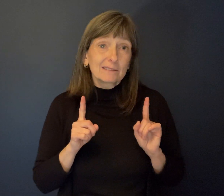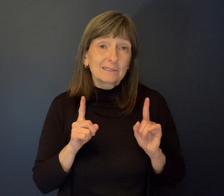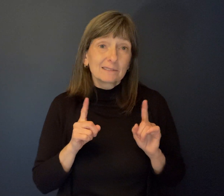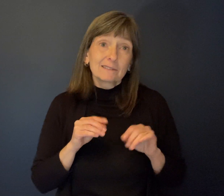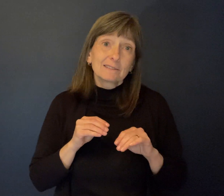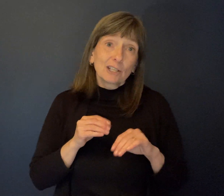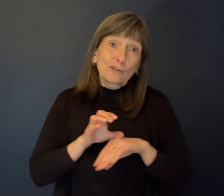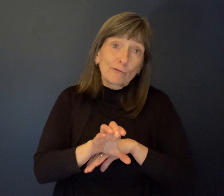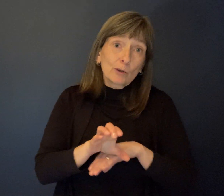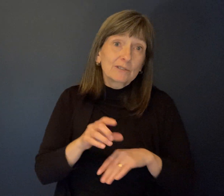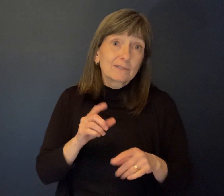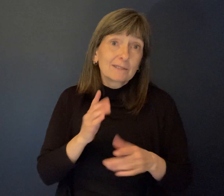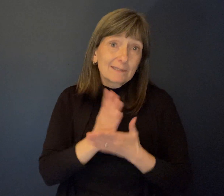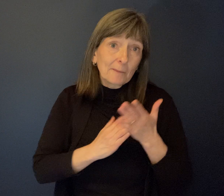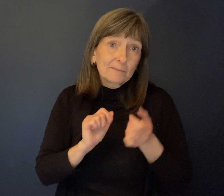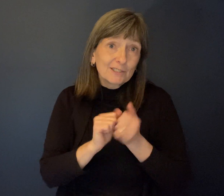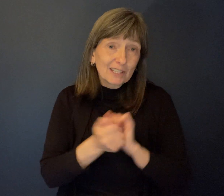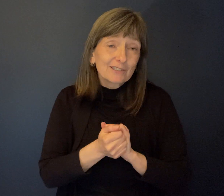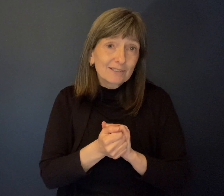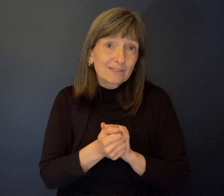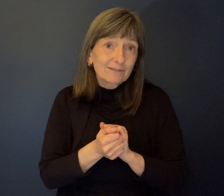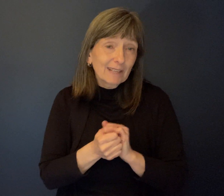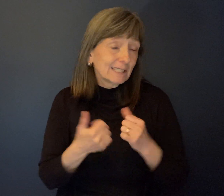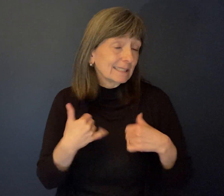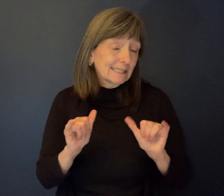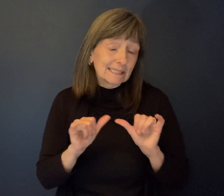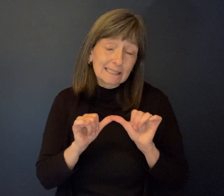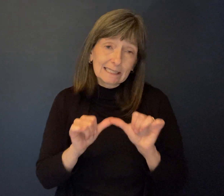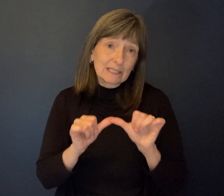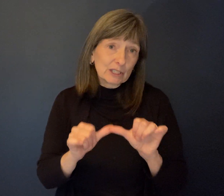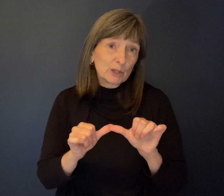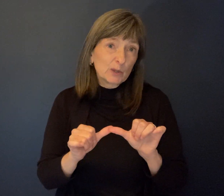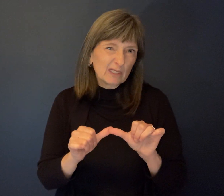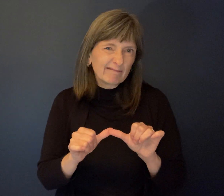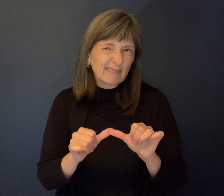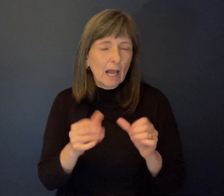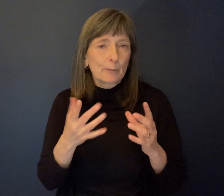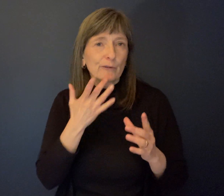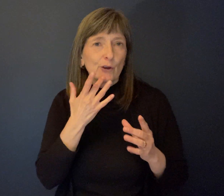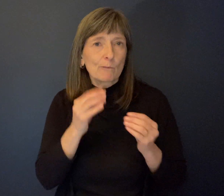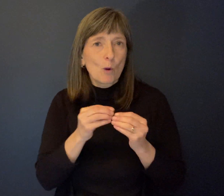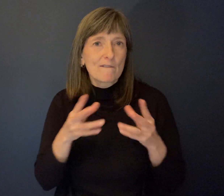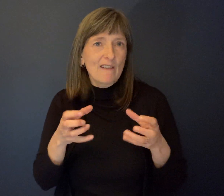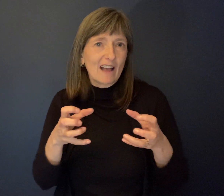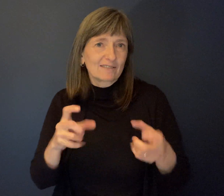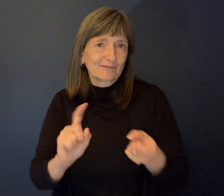changes, no question. It does continue today. I guess I would just like to see it move a little bit faster. Um,